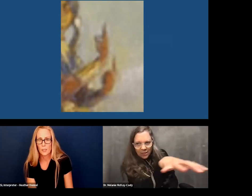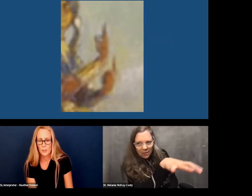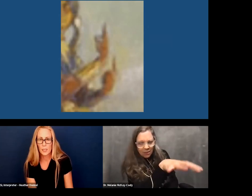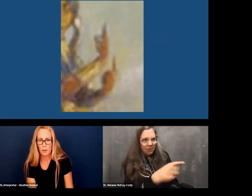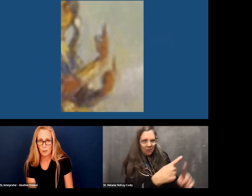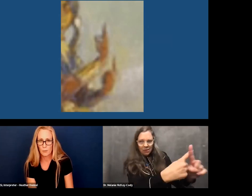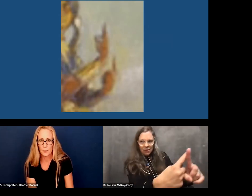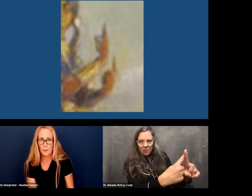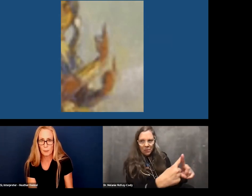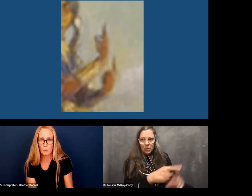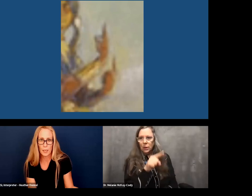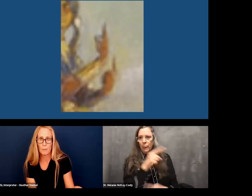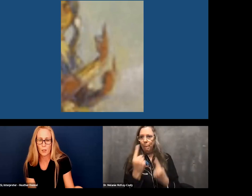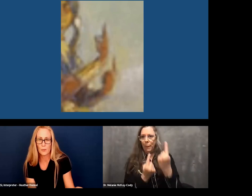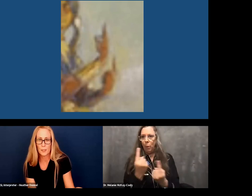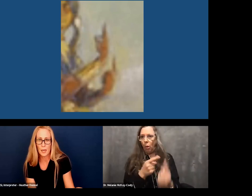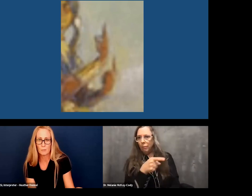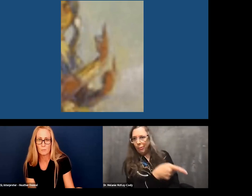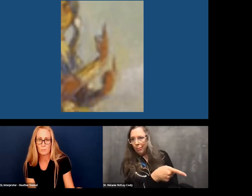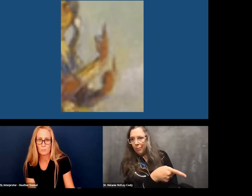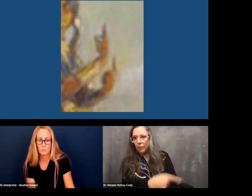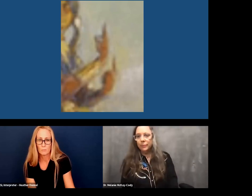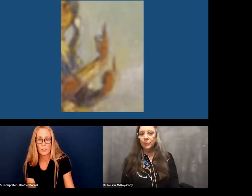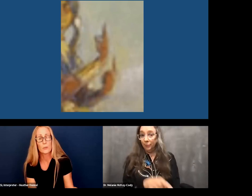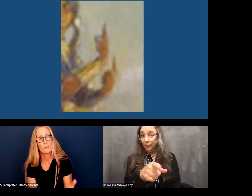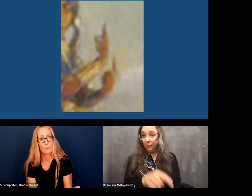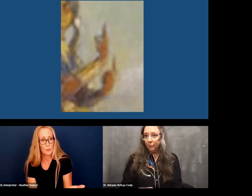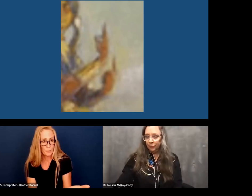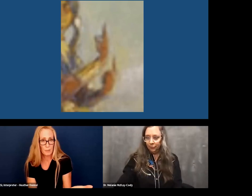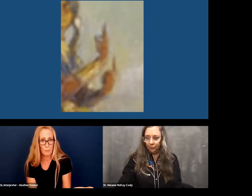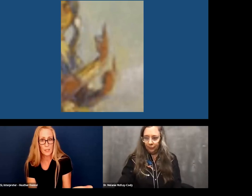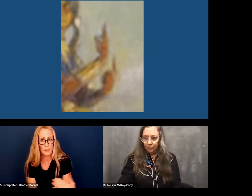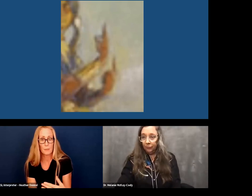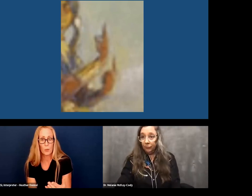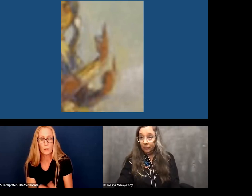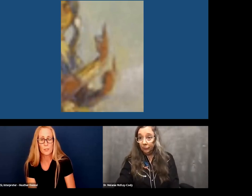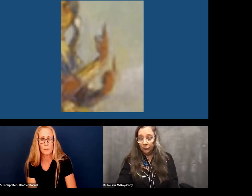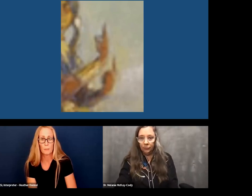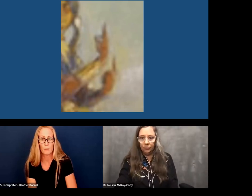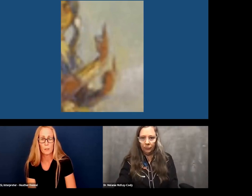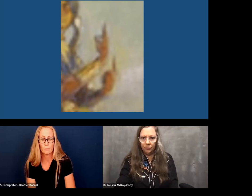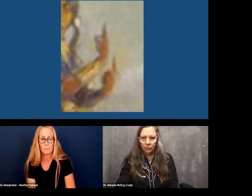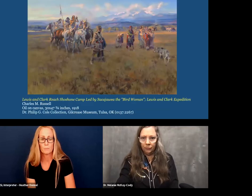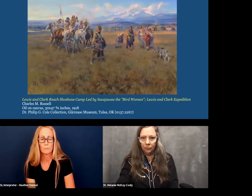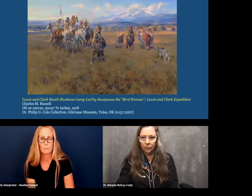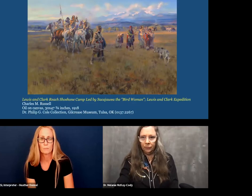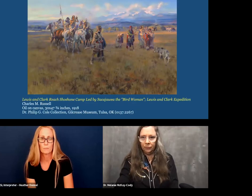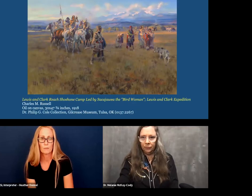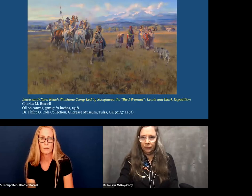As you can see all of the people down below in the town. And so that's being represented. I'm going to go see my people.